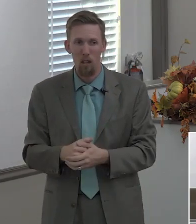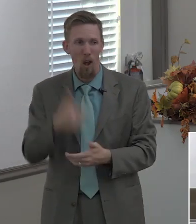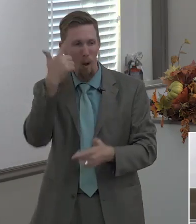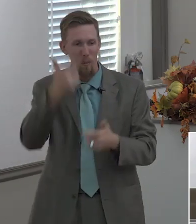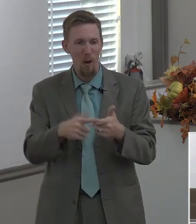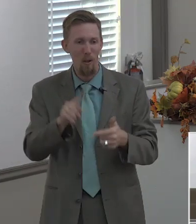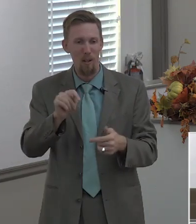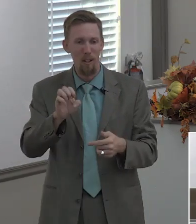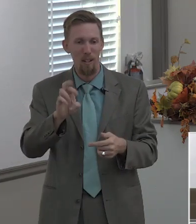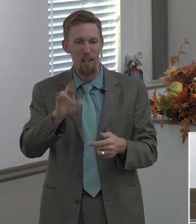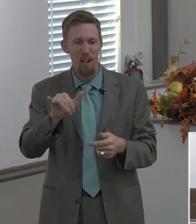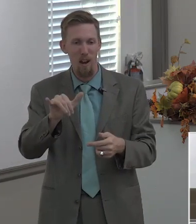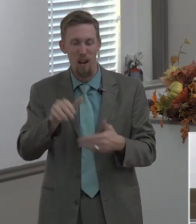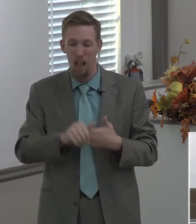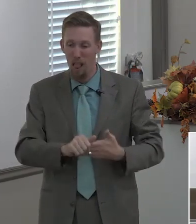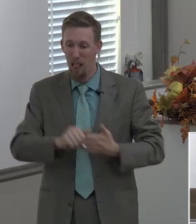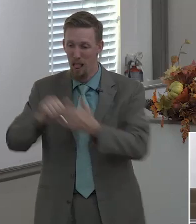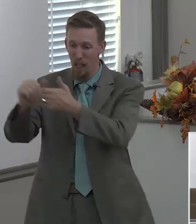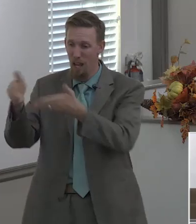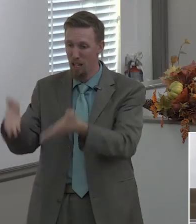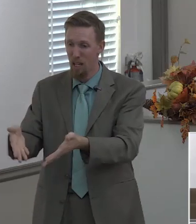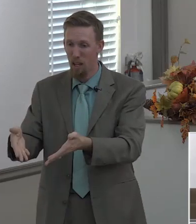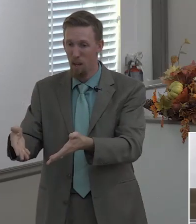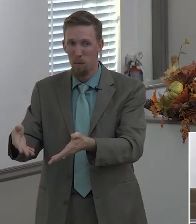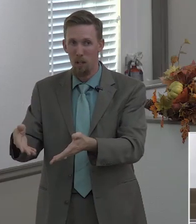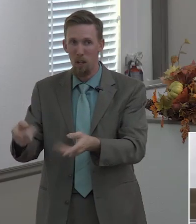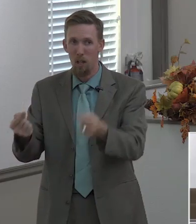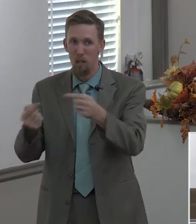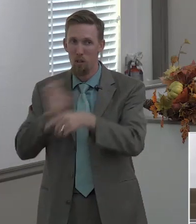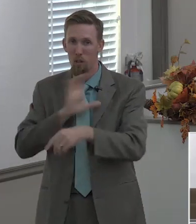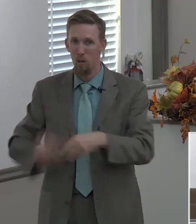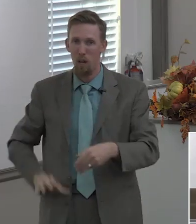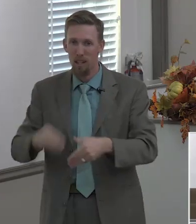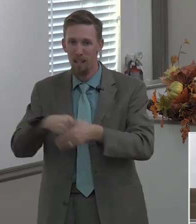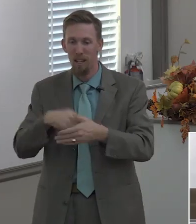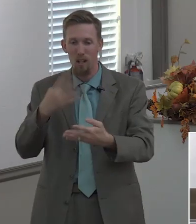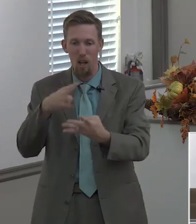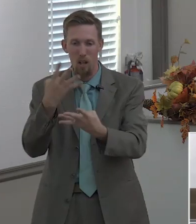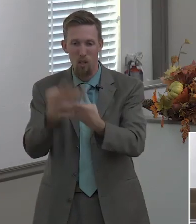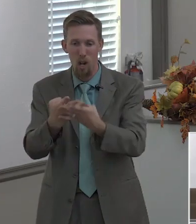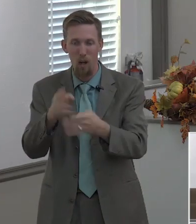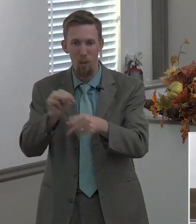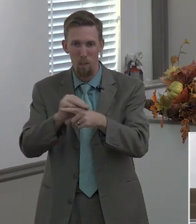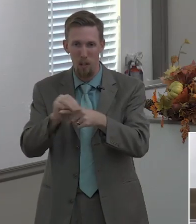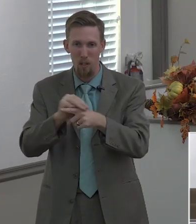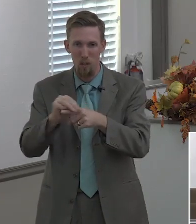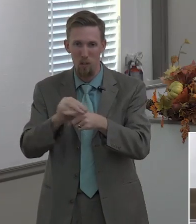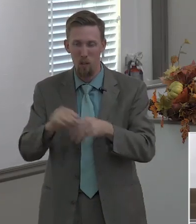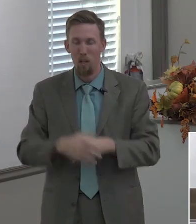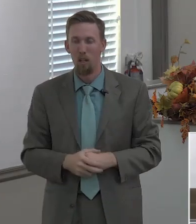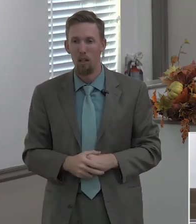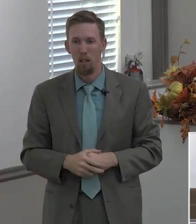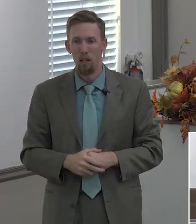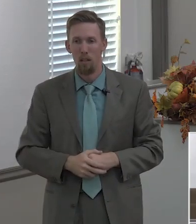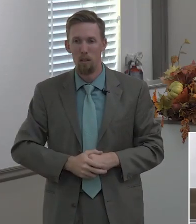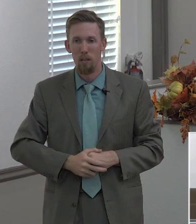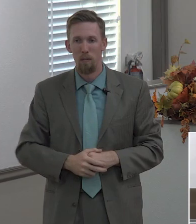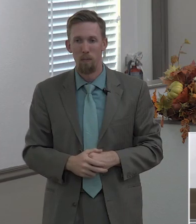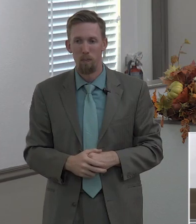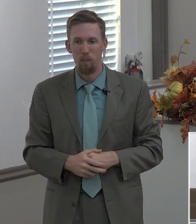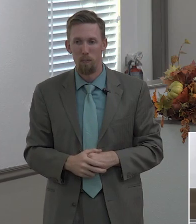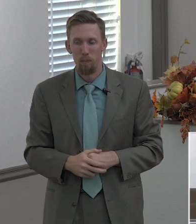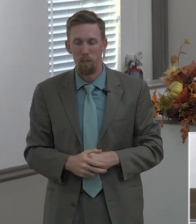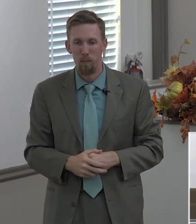had the joy of leading him to christ in the jail ministry and we hope to have our jail ministry up going somewhere but you know something